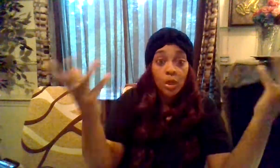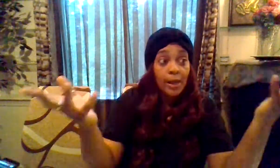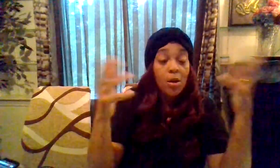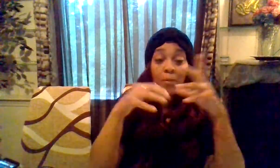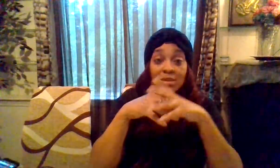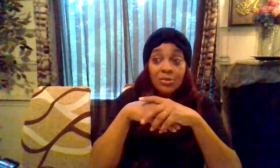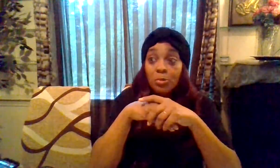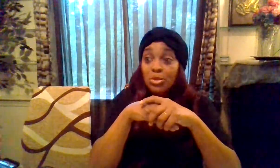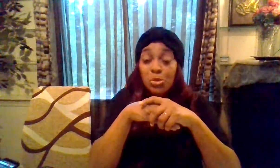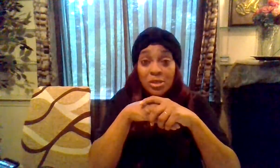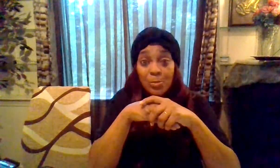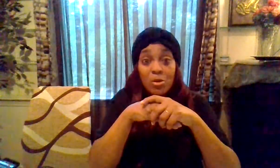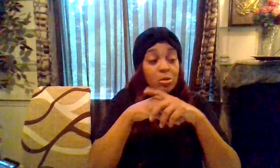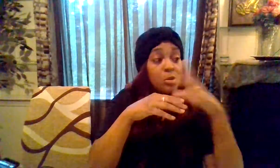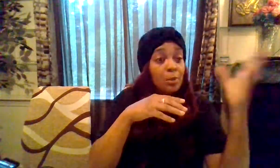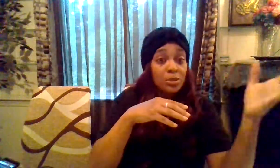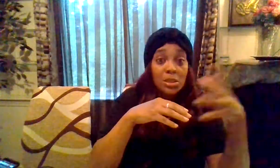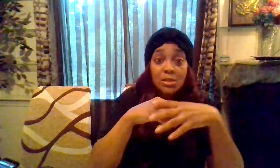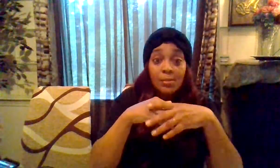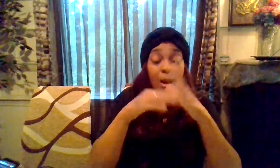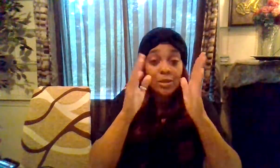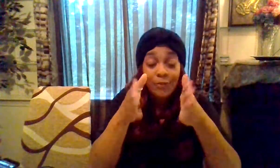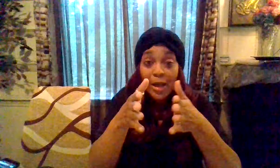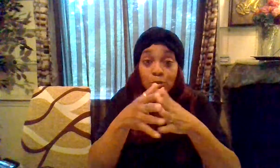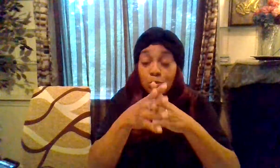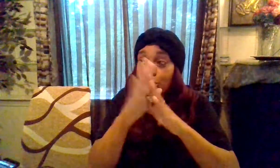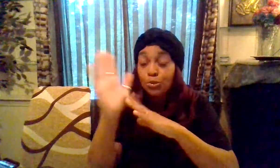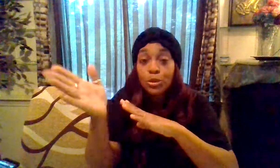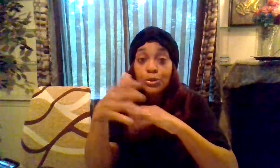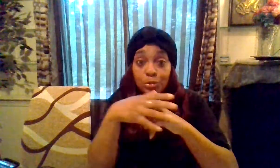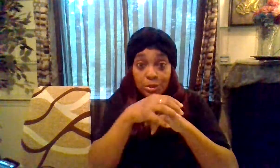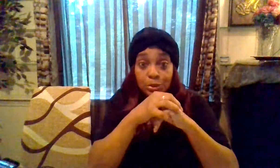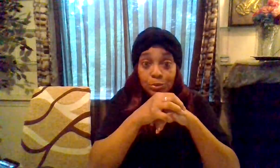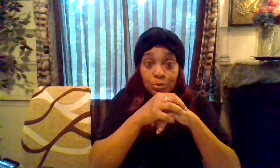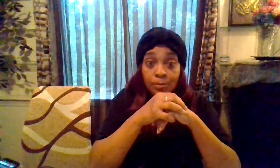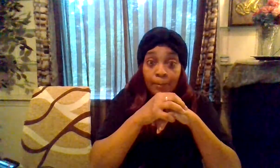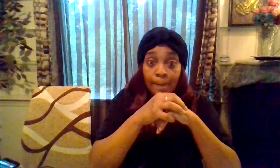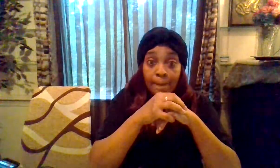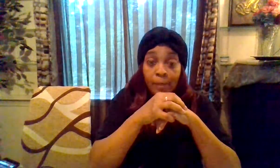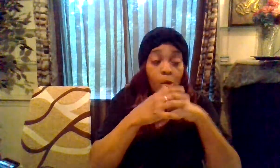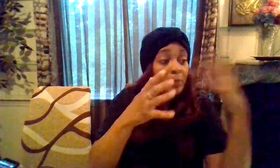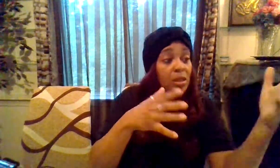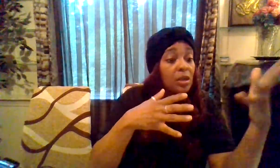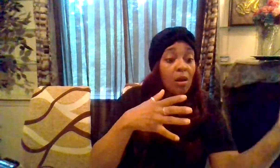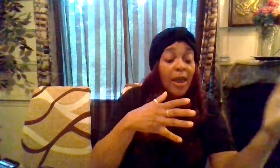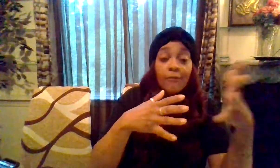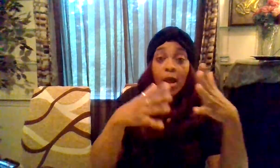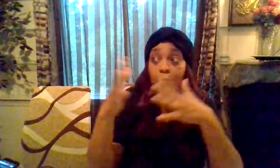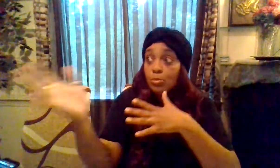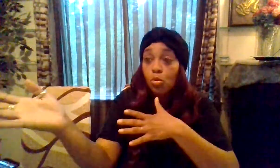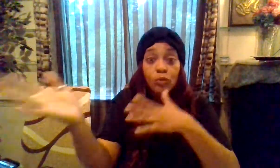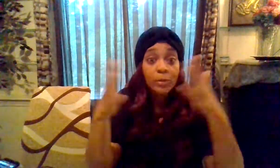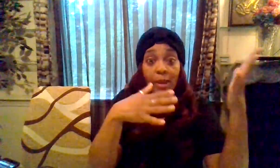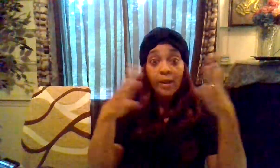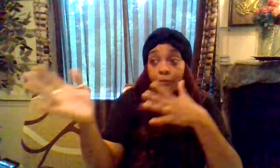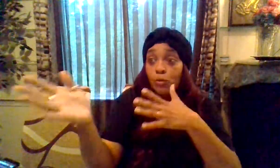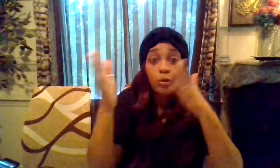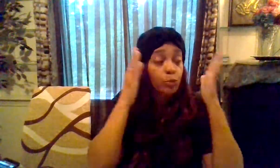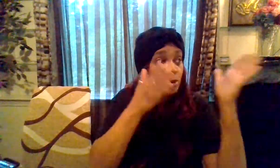when allowing myself to be transparent to be able to tell somebody if i can do this you can do this too don't mean that our life got to be moving back and forth with